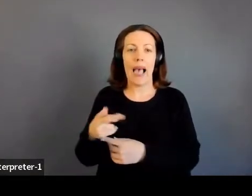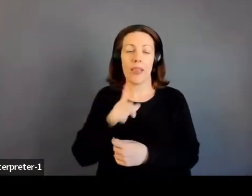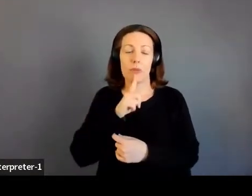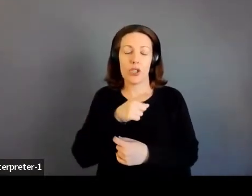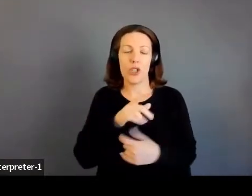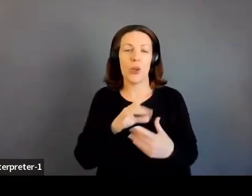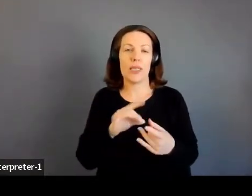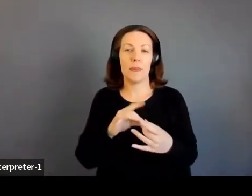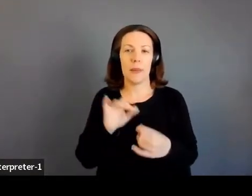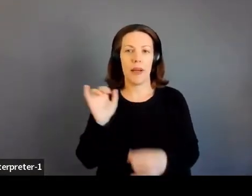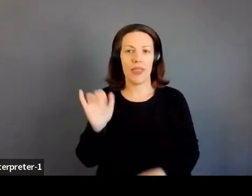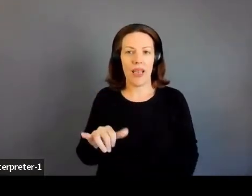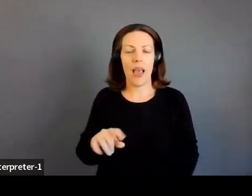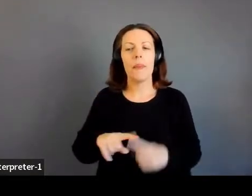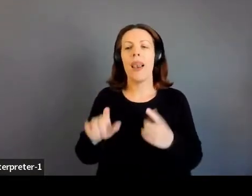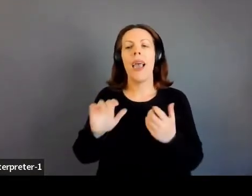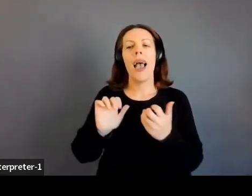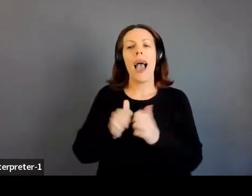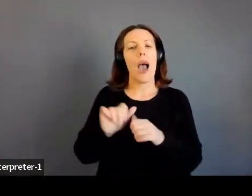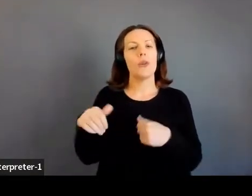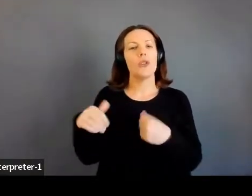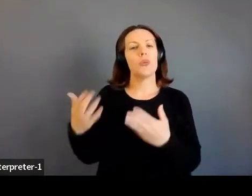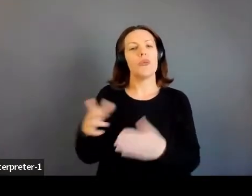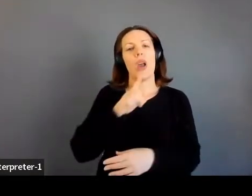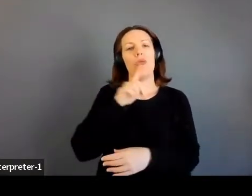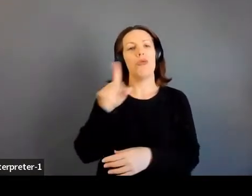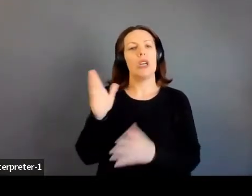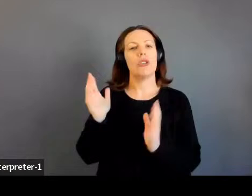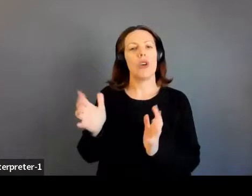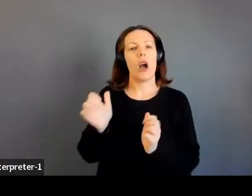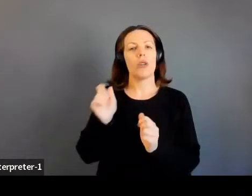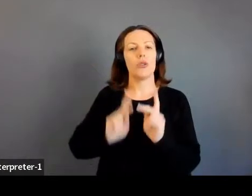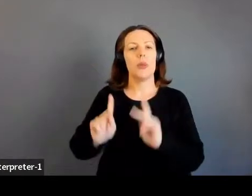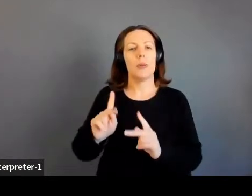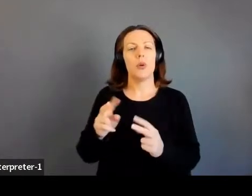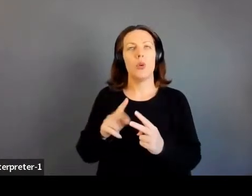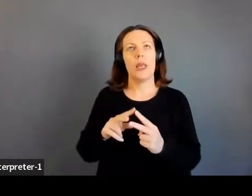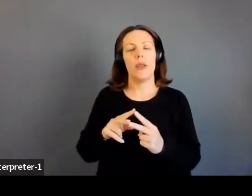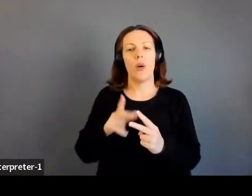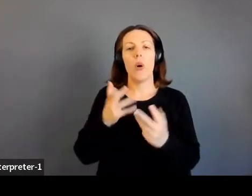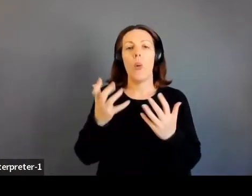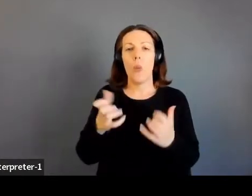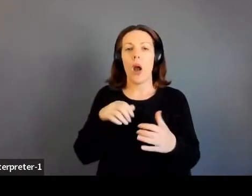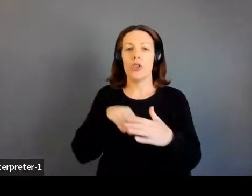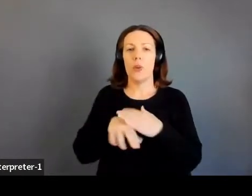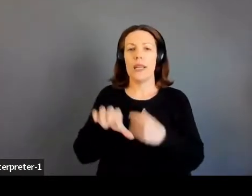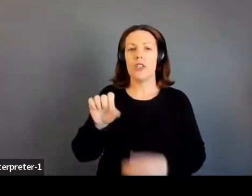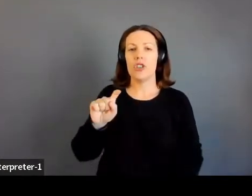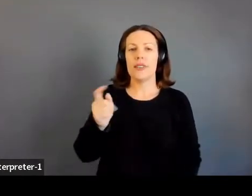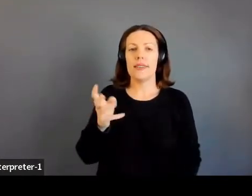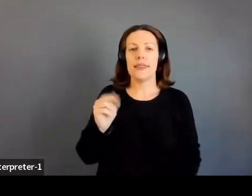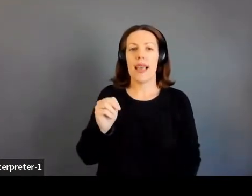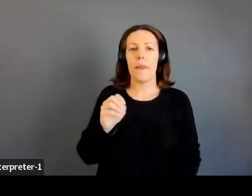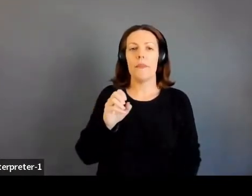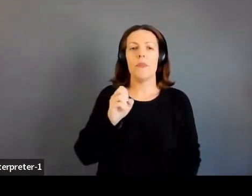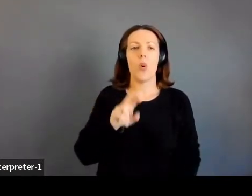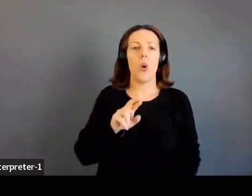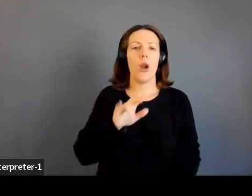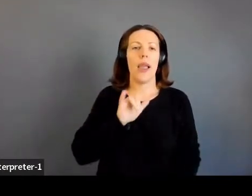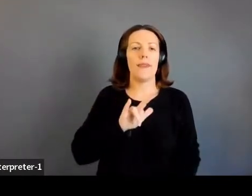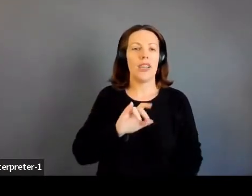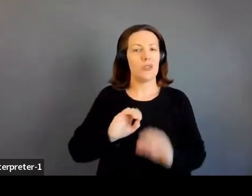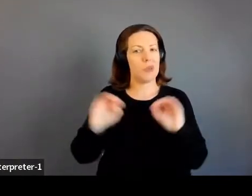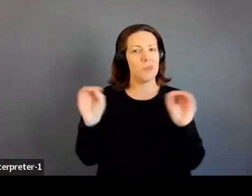that. But how would you give real talk to people who want to either enter the field of STEM or aviation, but don't have